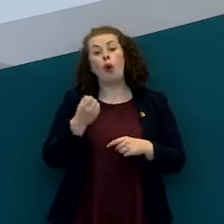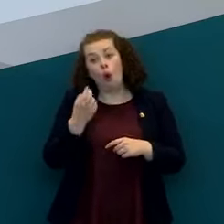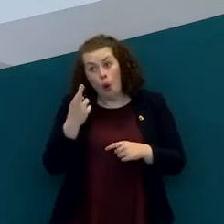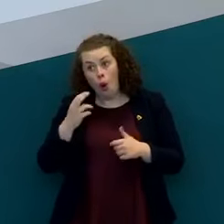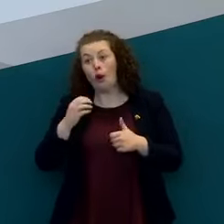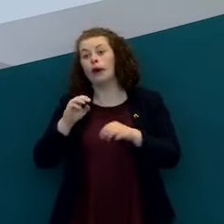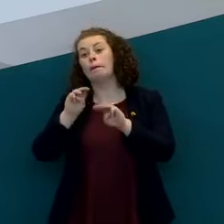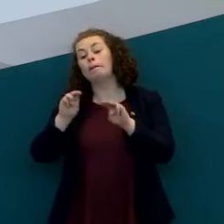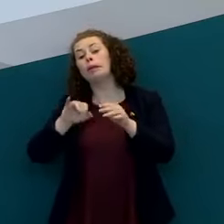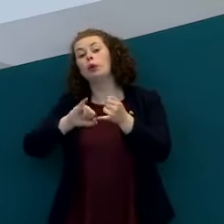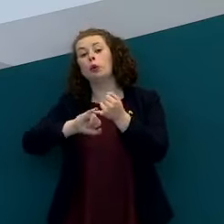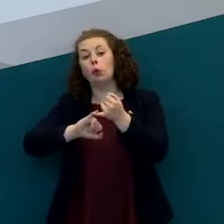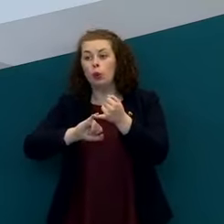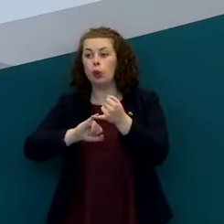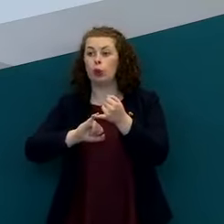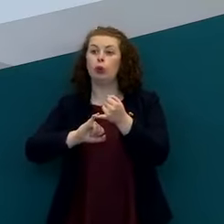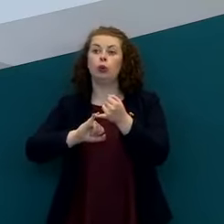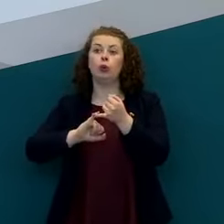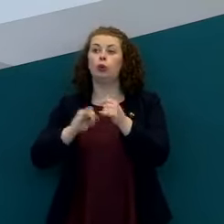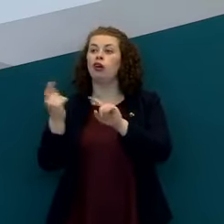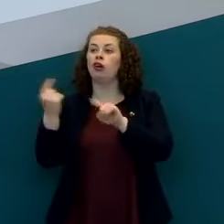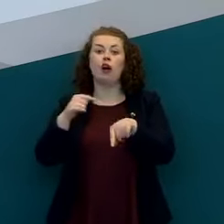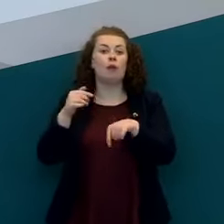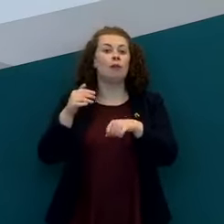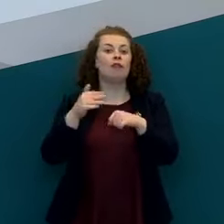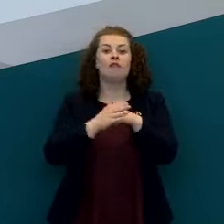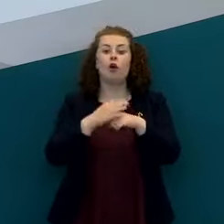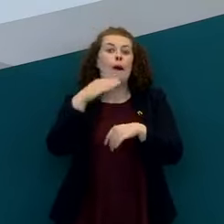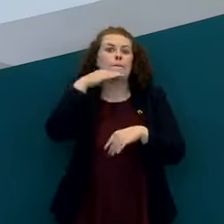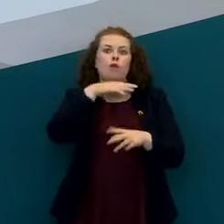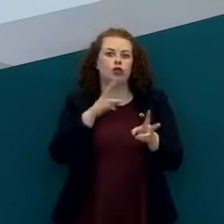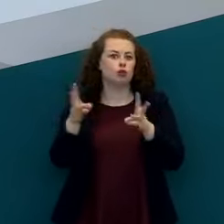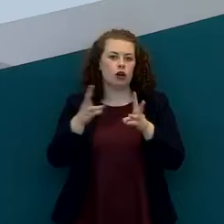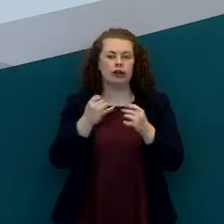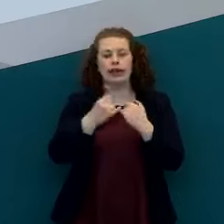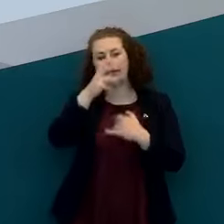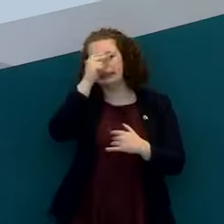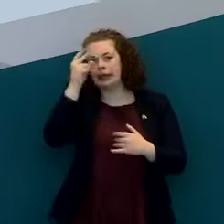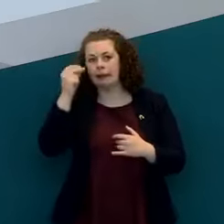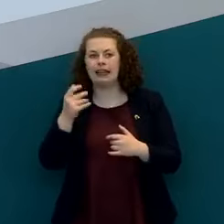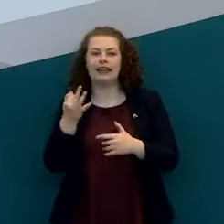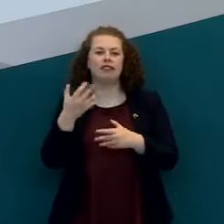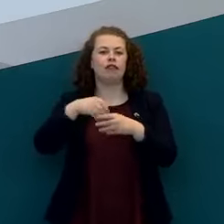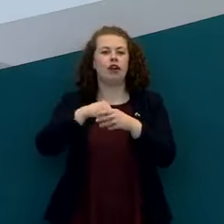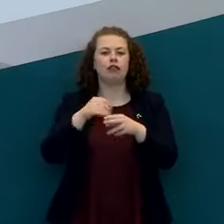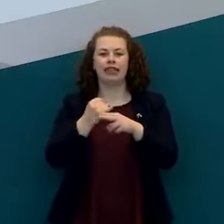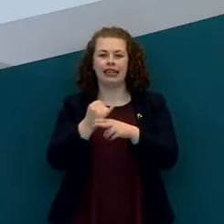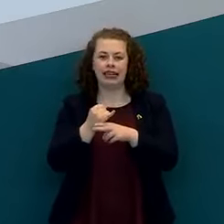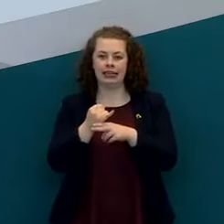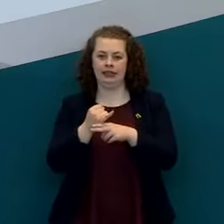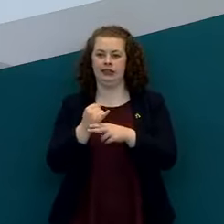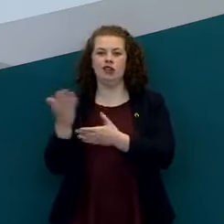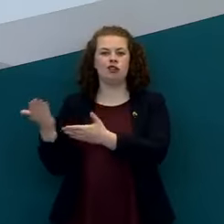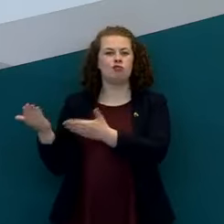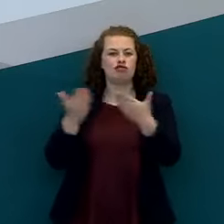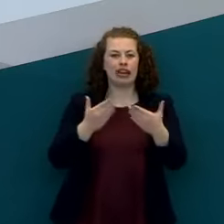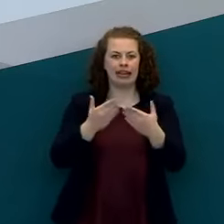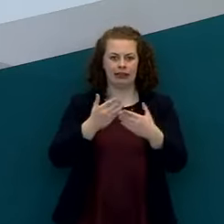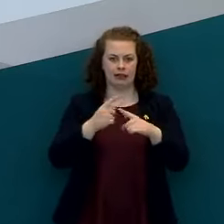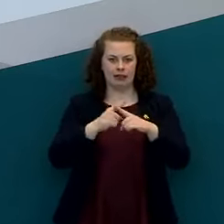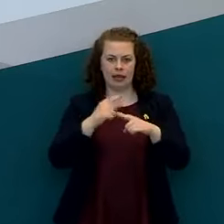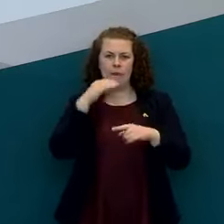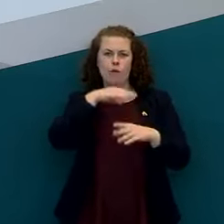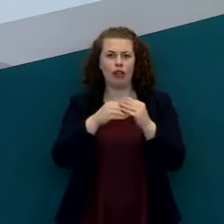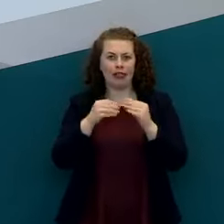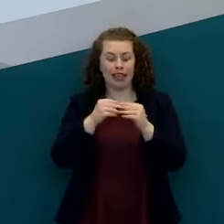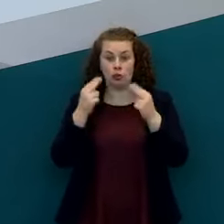individuals who who may be coming here for reasons of essential travel for example uh if they're involved in the in the haulage and essential supplies we